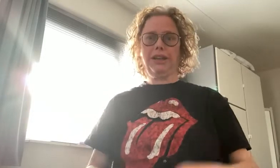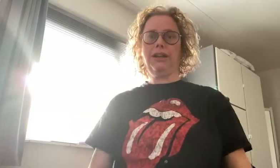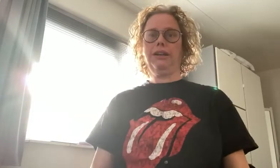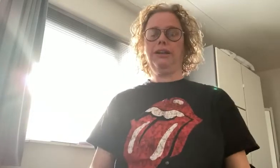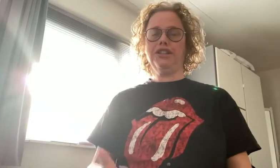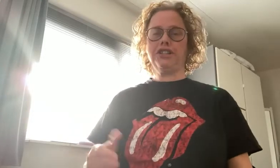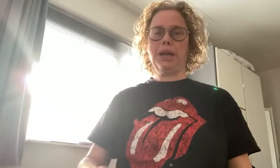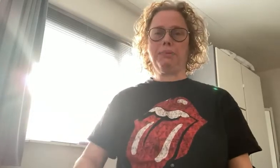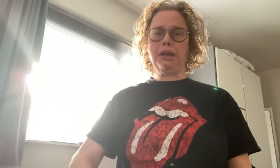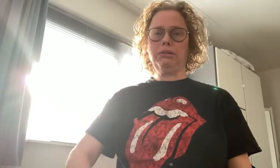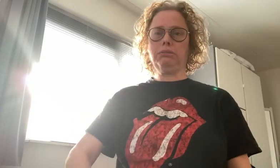Listen up, y'all.